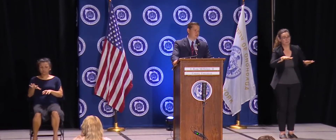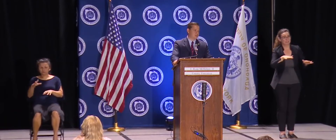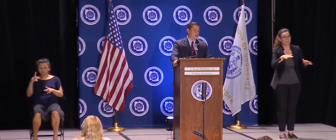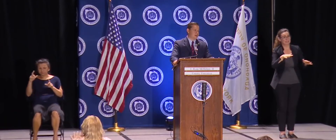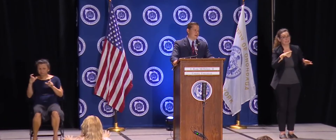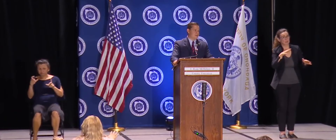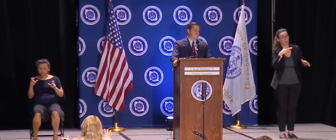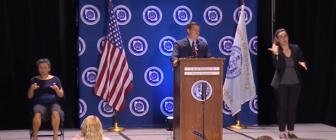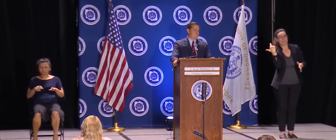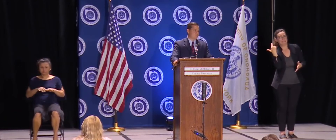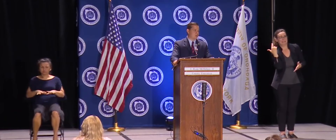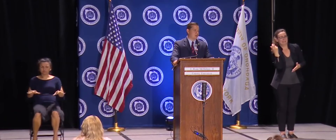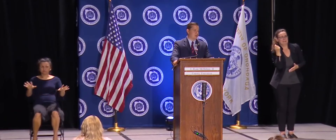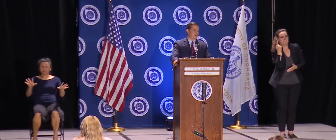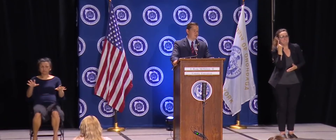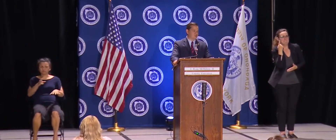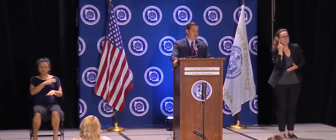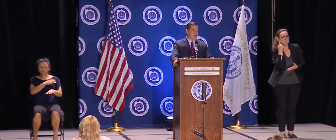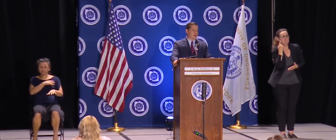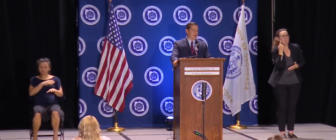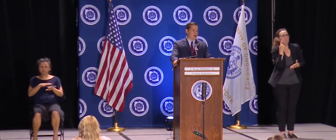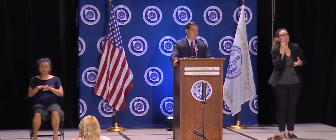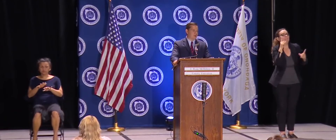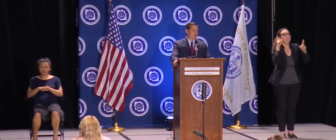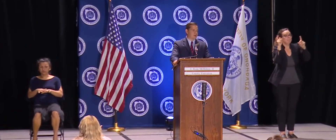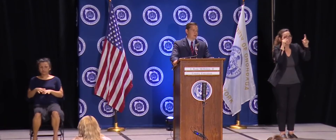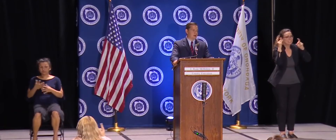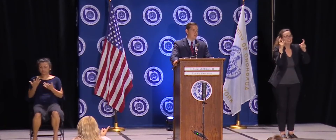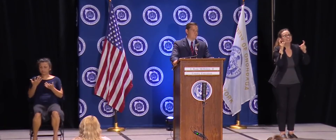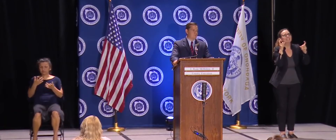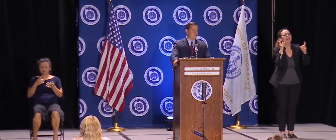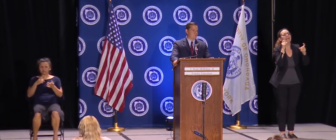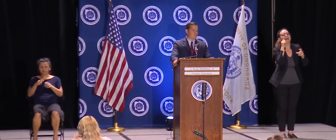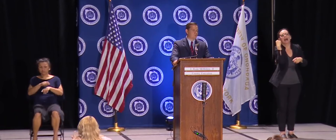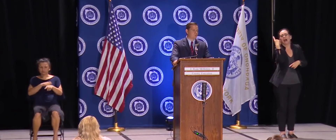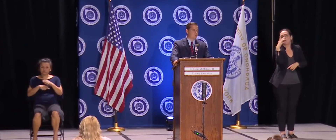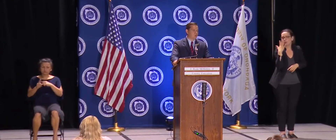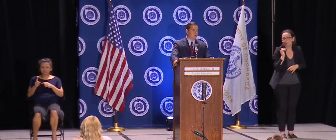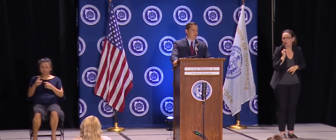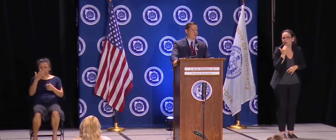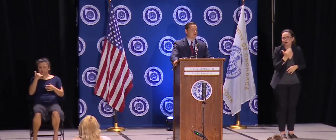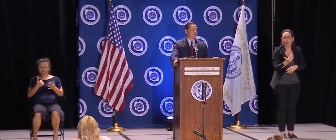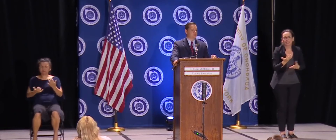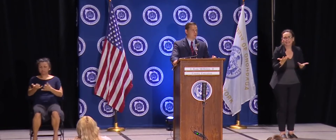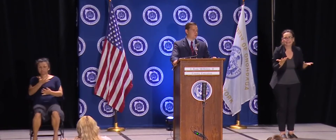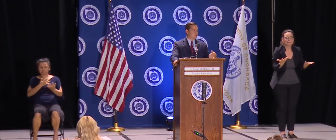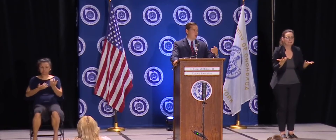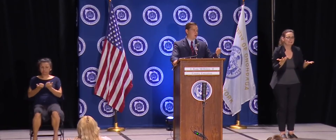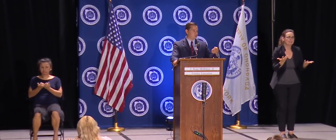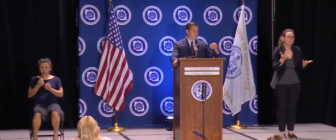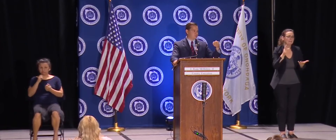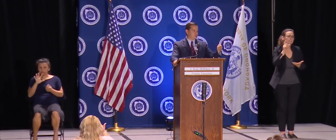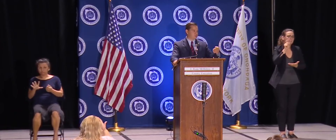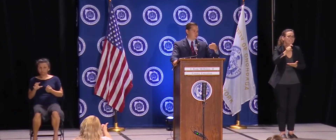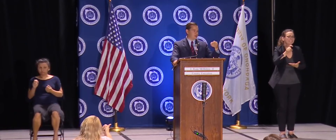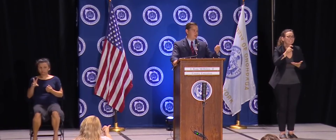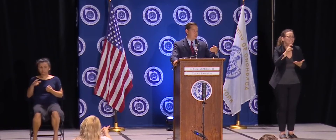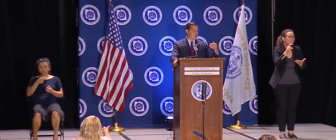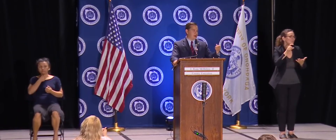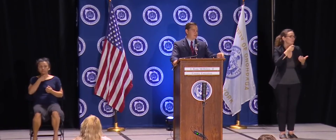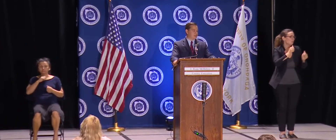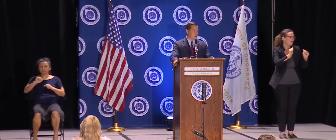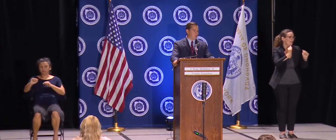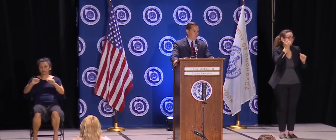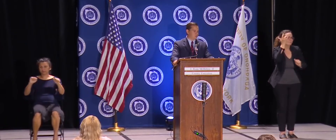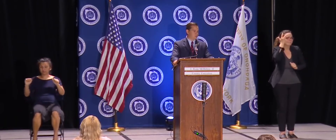districts. And you understand that, but we need to be a little bit smarter to stay